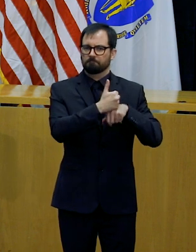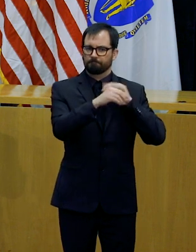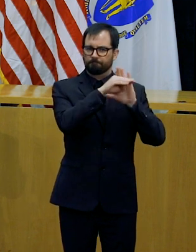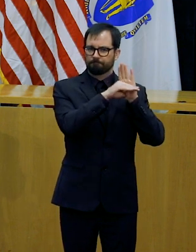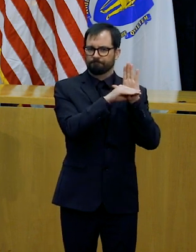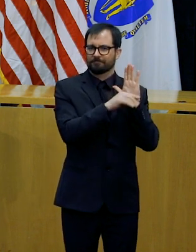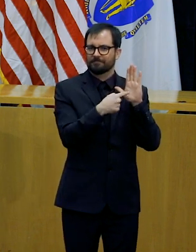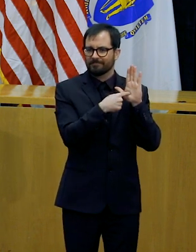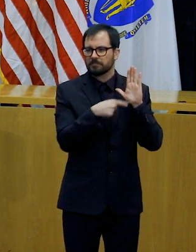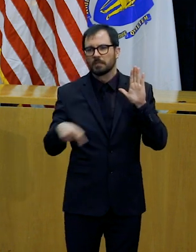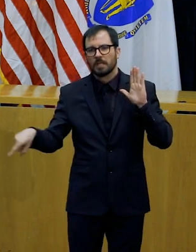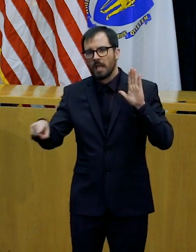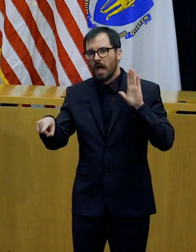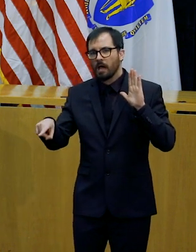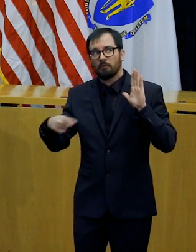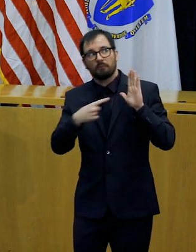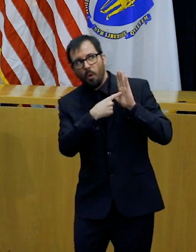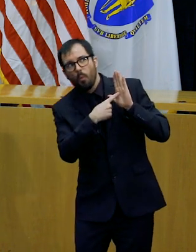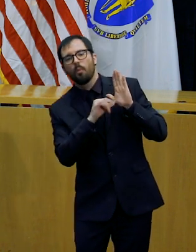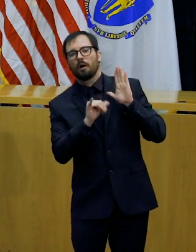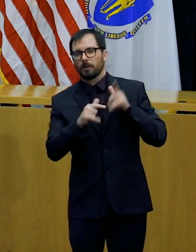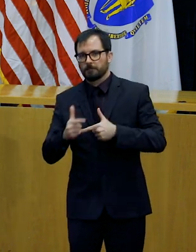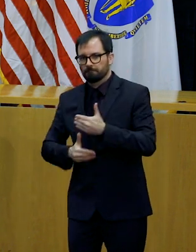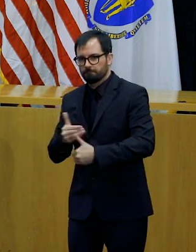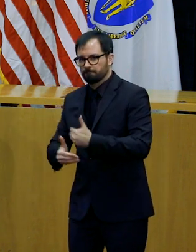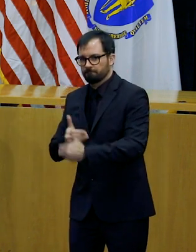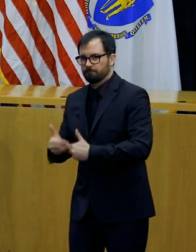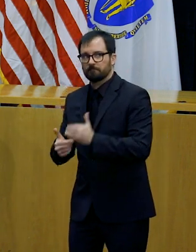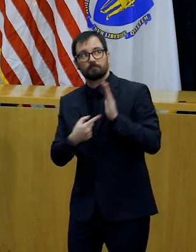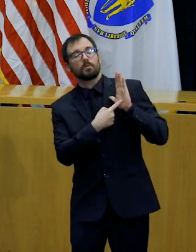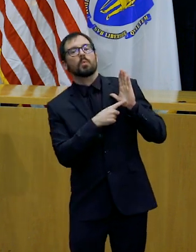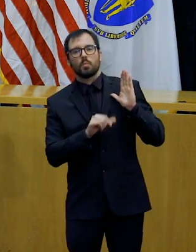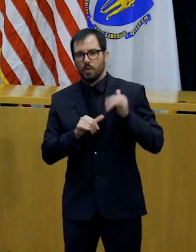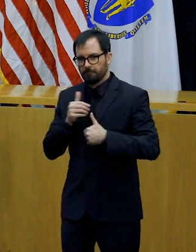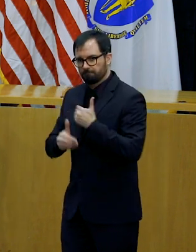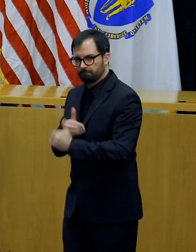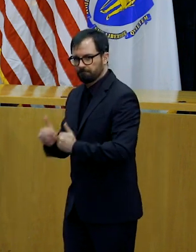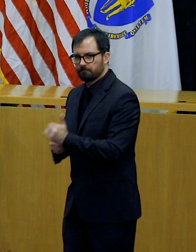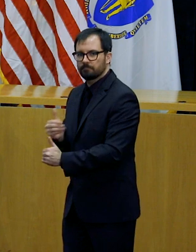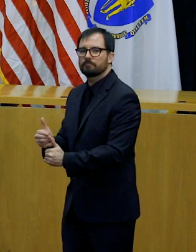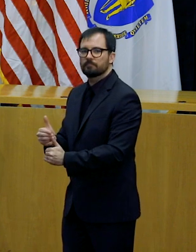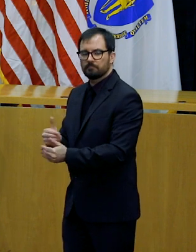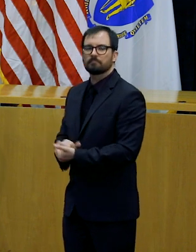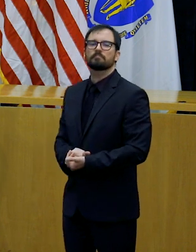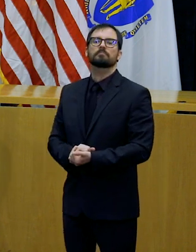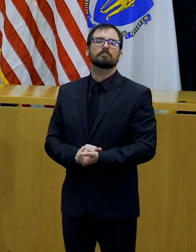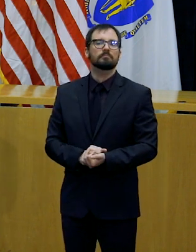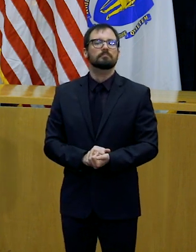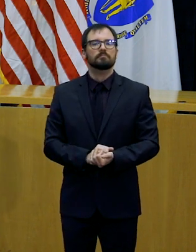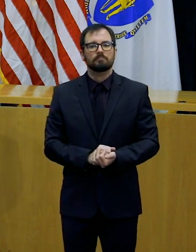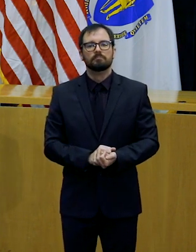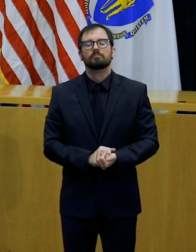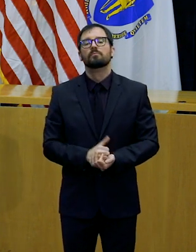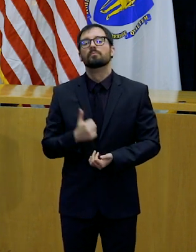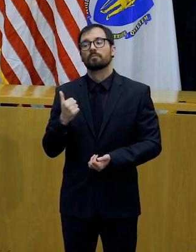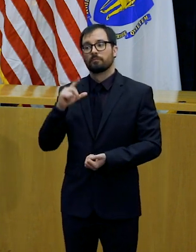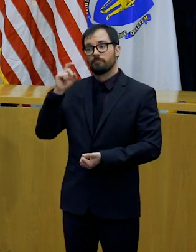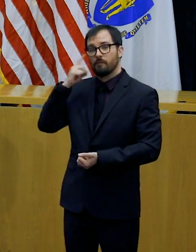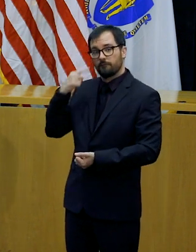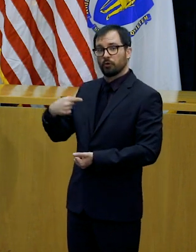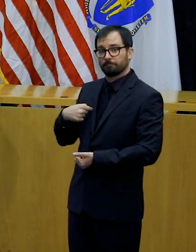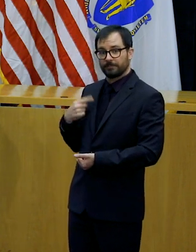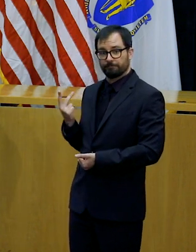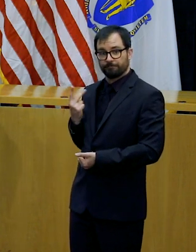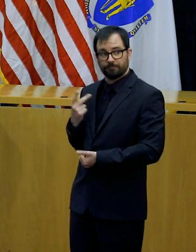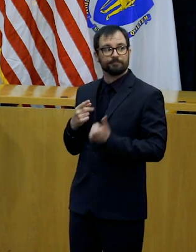respond to the needs of the people in their community, there are some things that we in the executive branch and the legislature will need to do to support them.